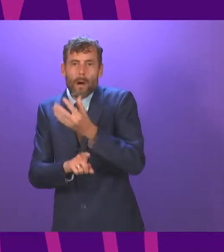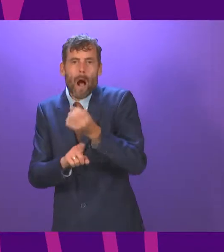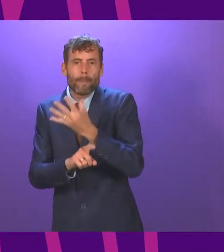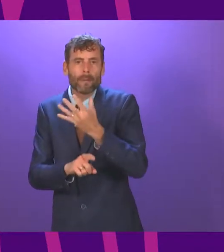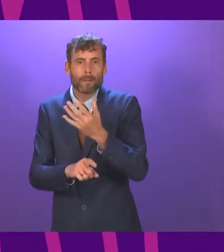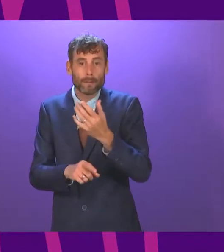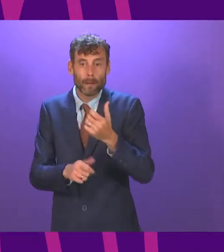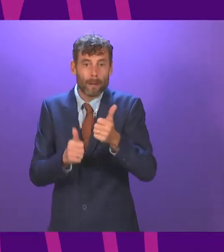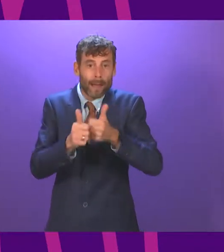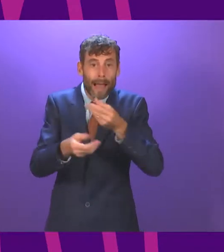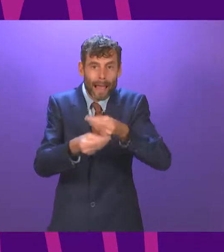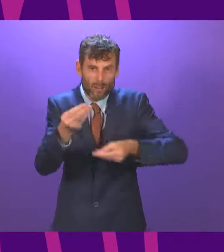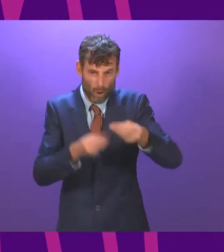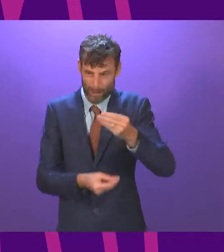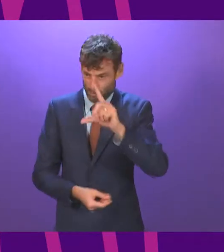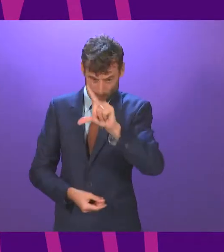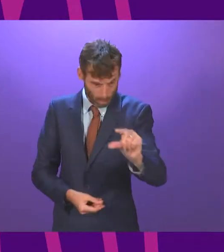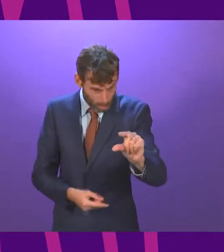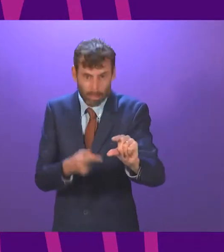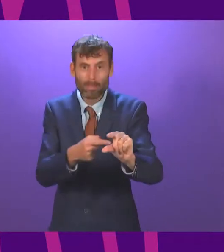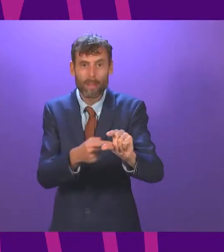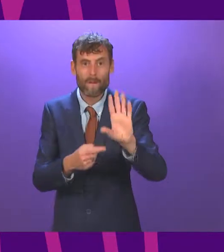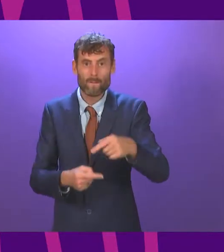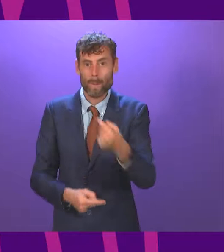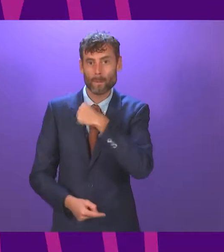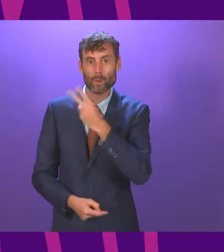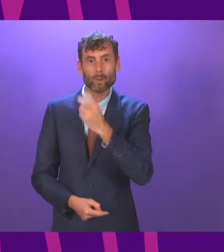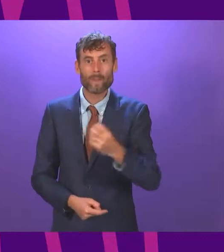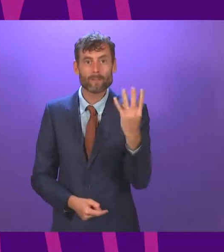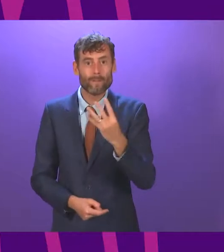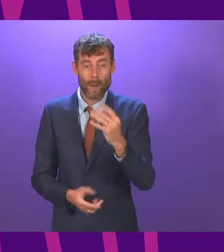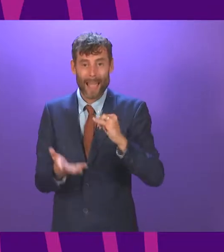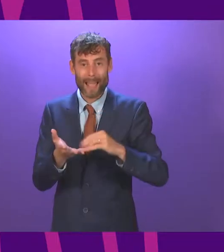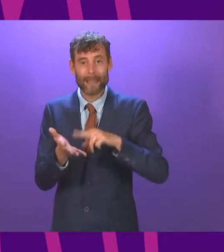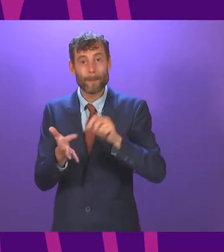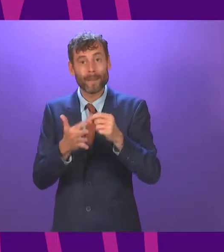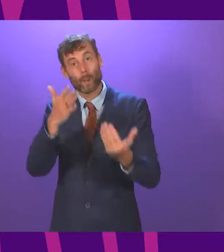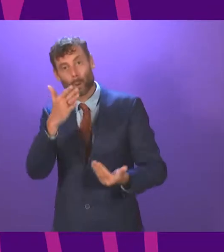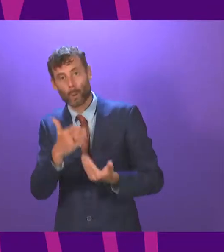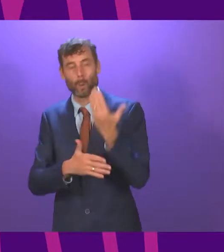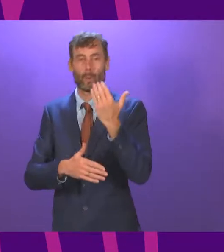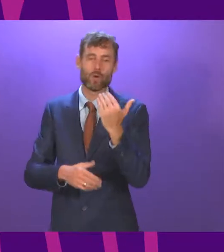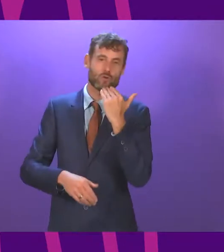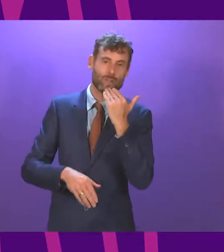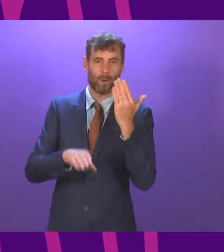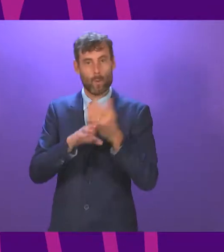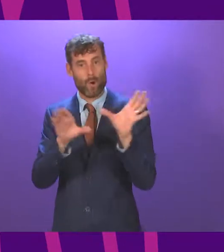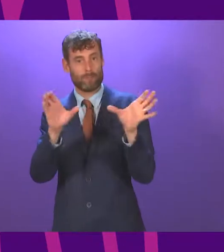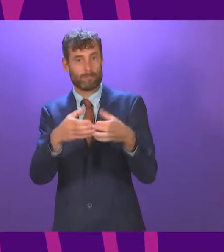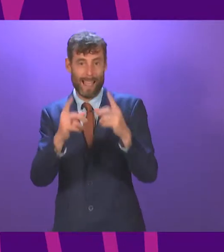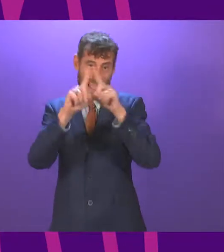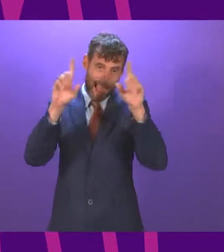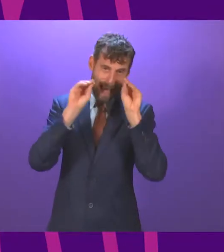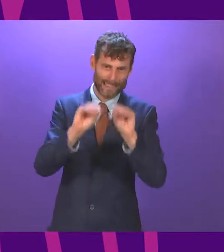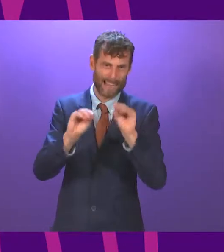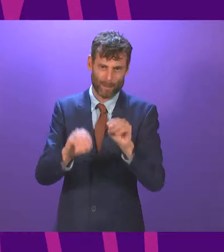level since 2014, and the SNP's new Green Jobs Workforce Academy amount to little more